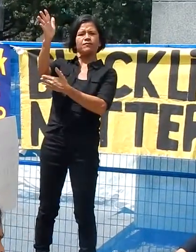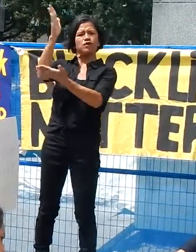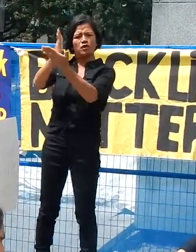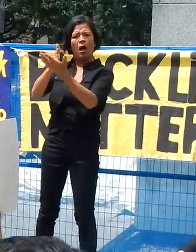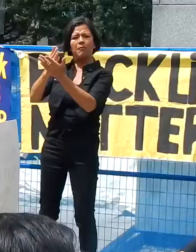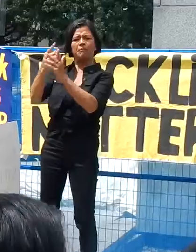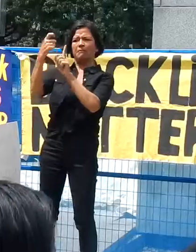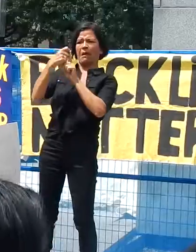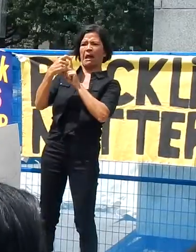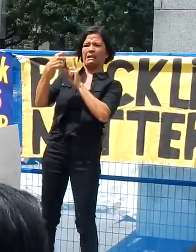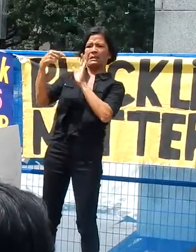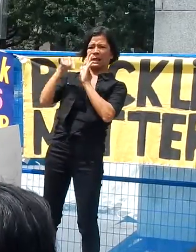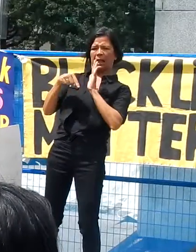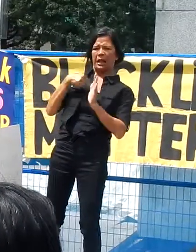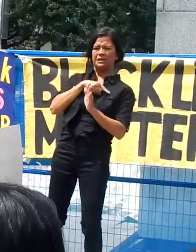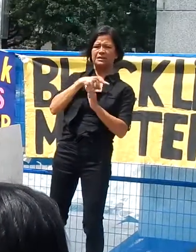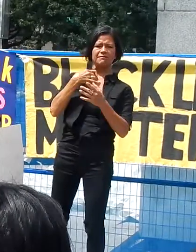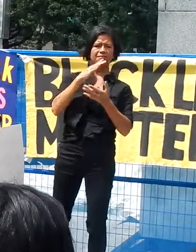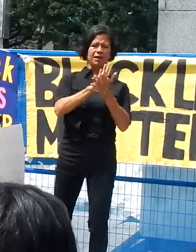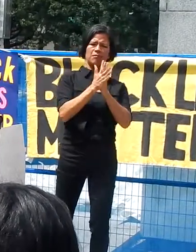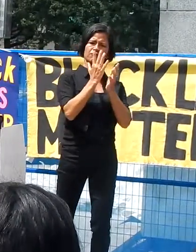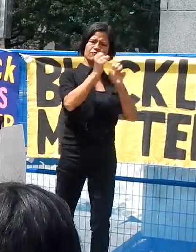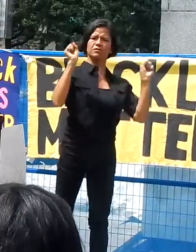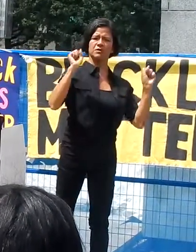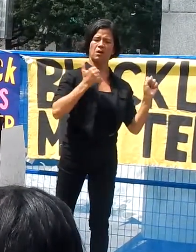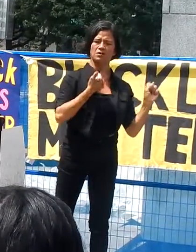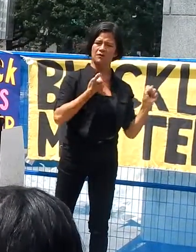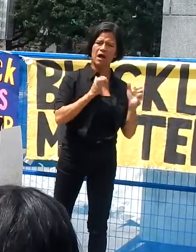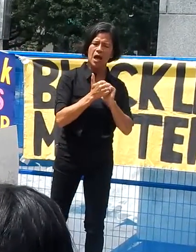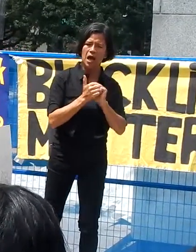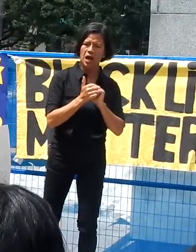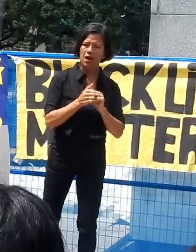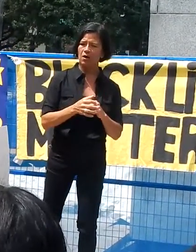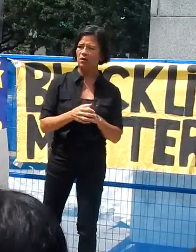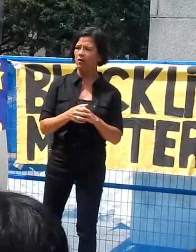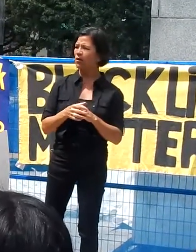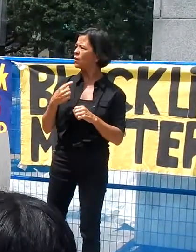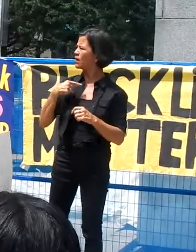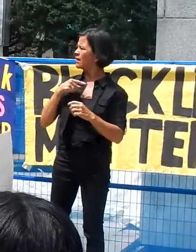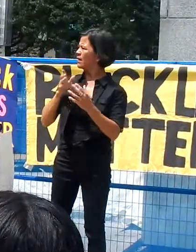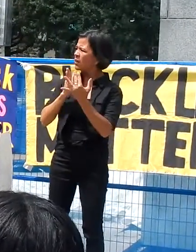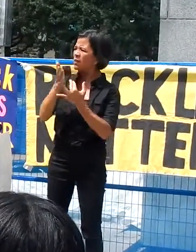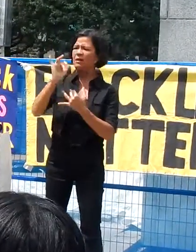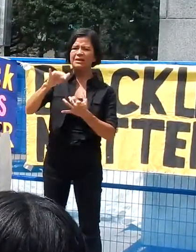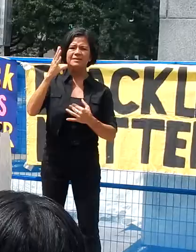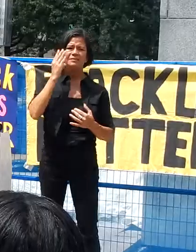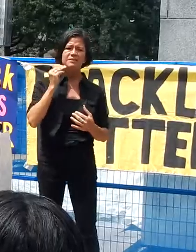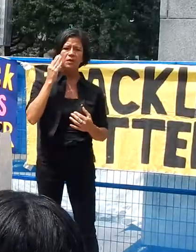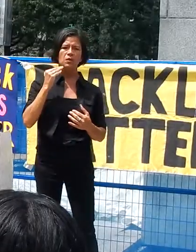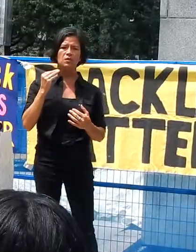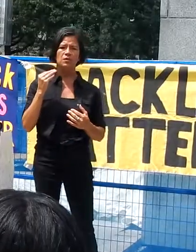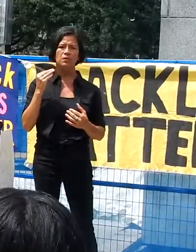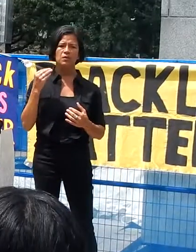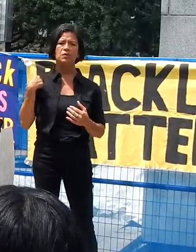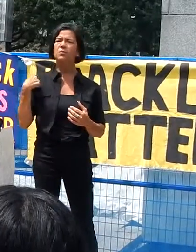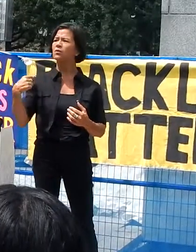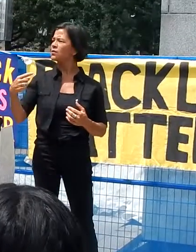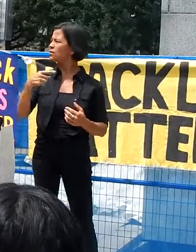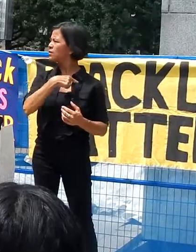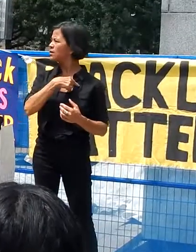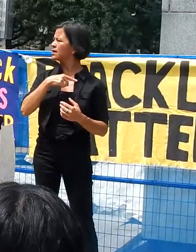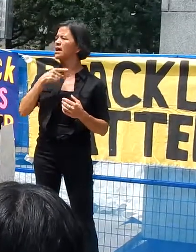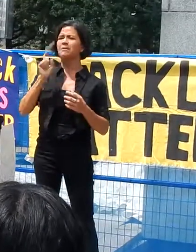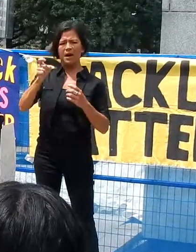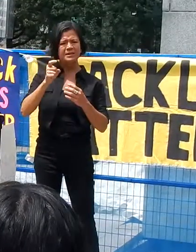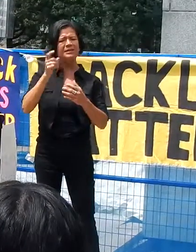ourselves? We are still going on the basis of what we experienced. We were conditioned and we are still suffering